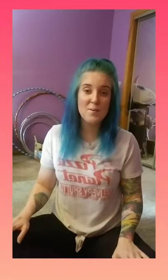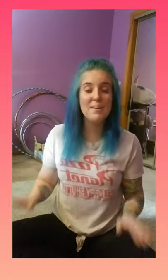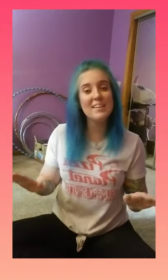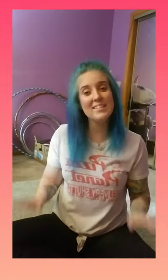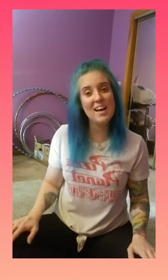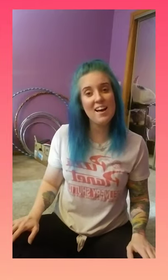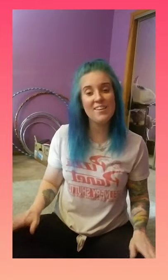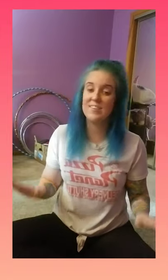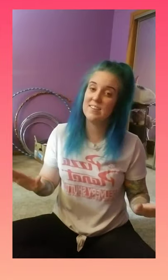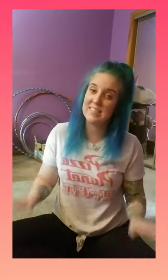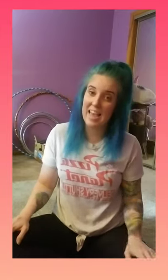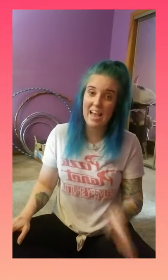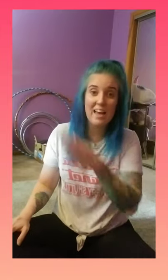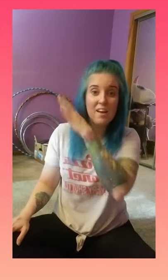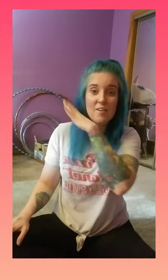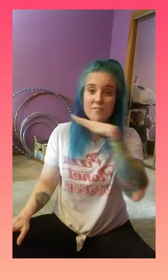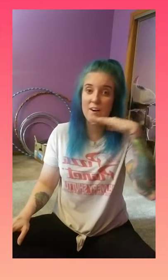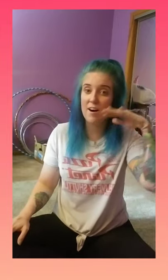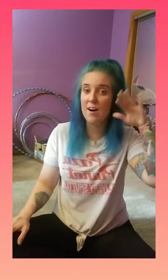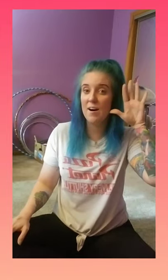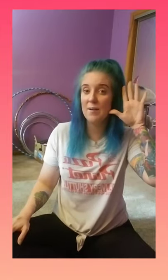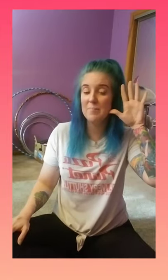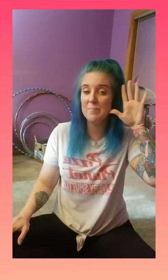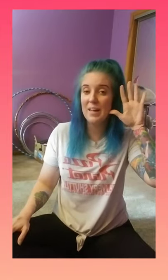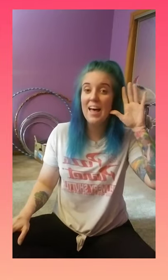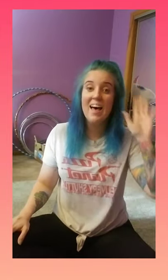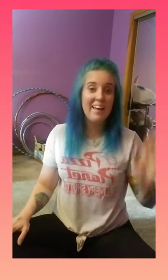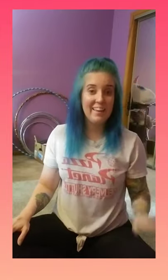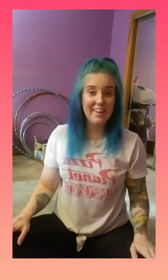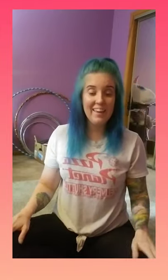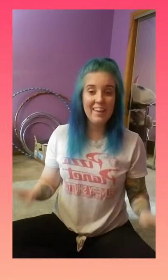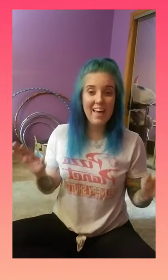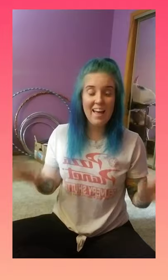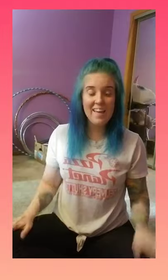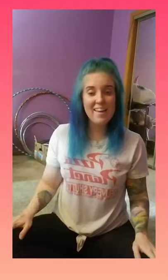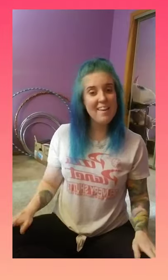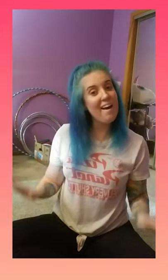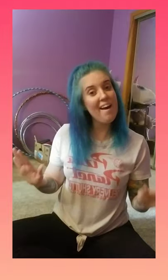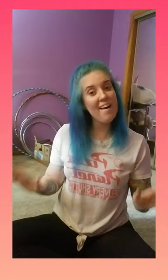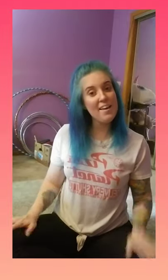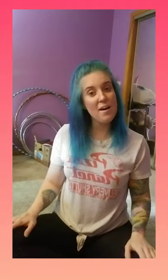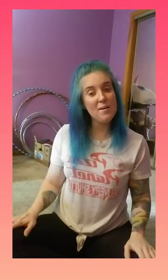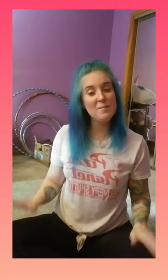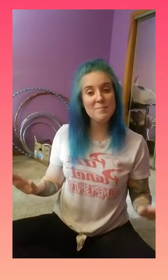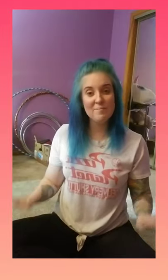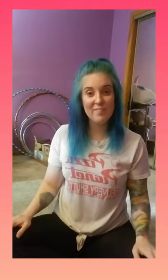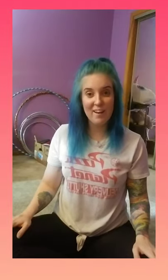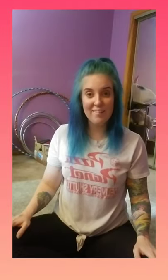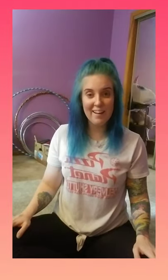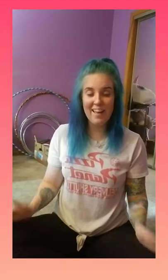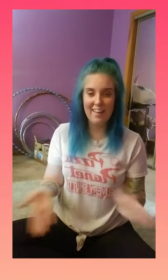McDonald had a farm. E-I-E-I-O. All right.